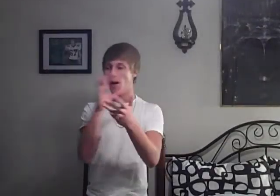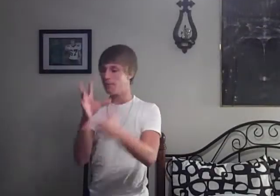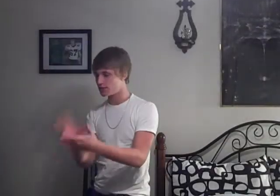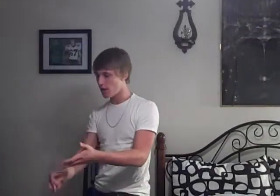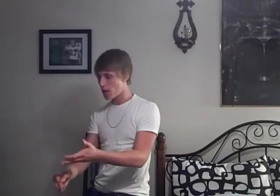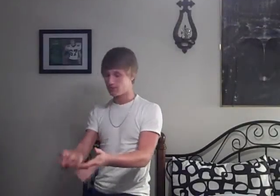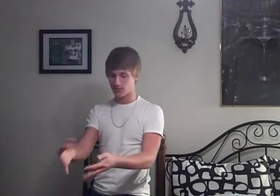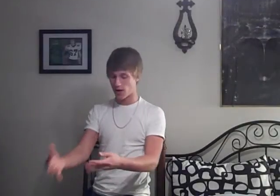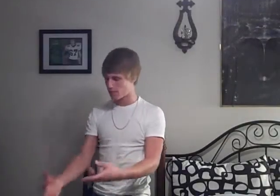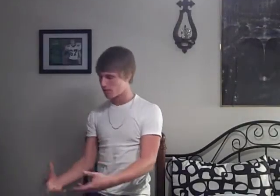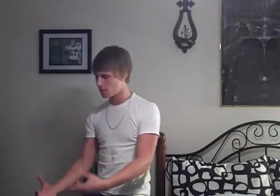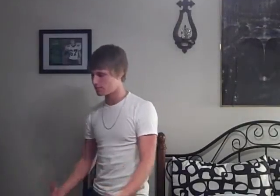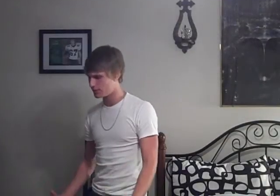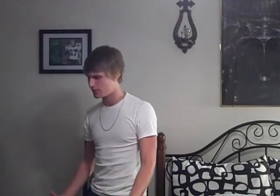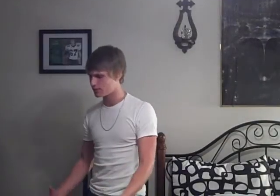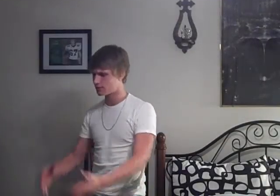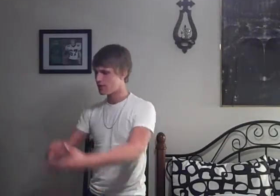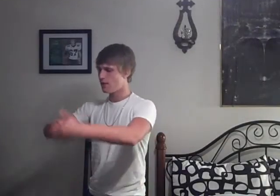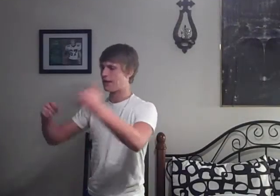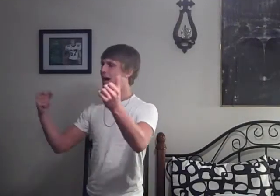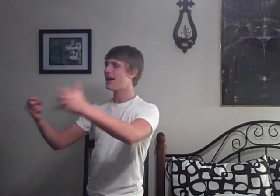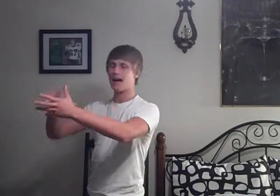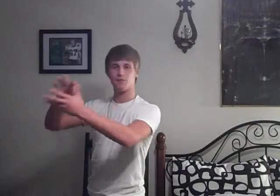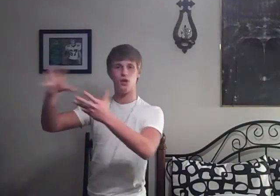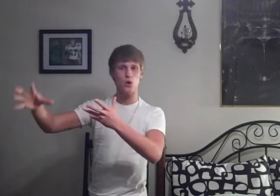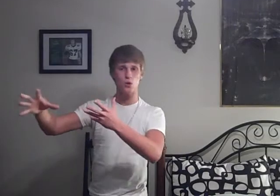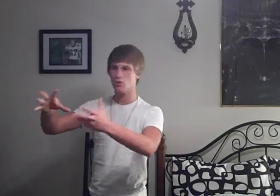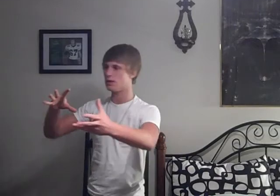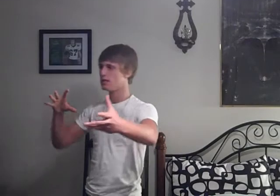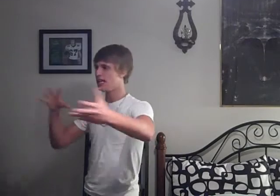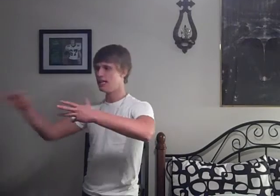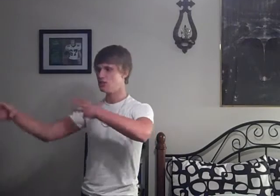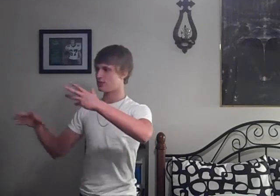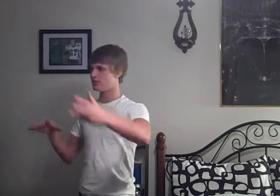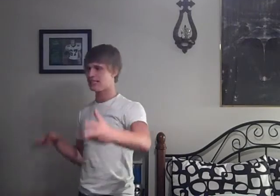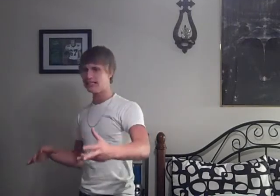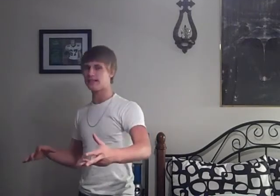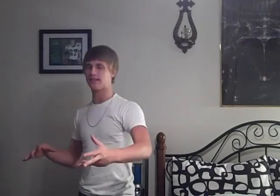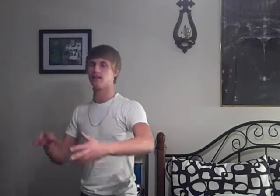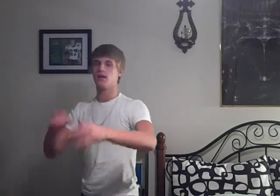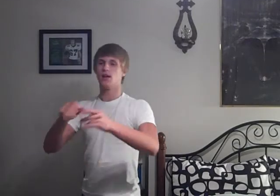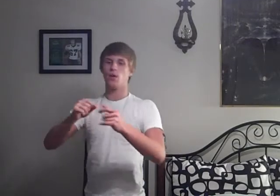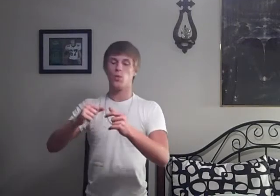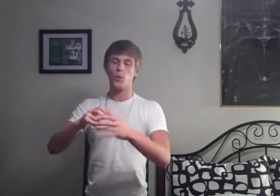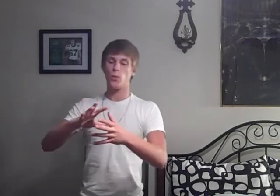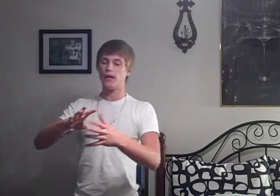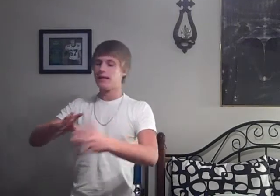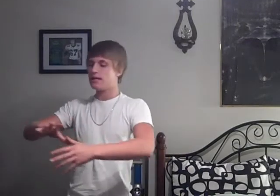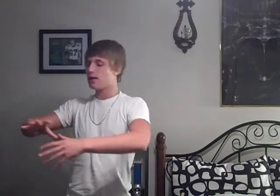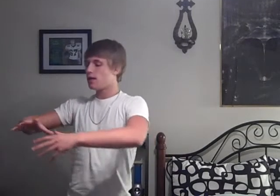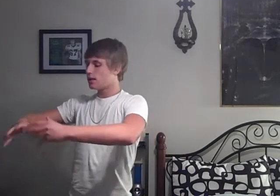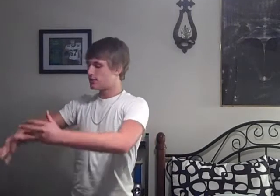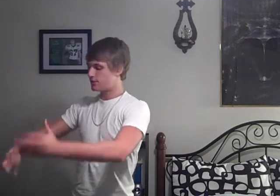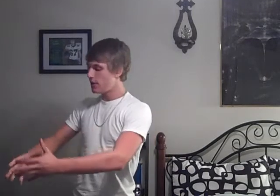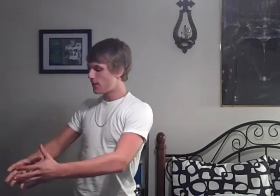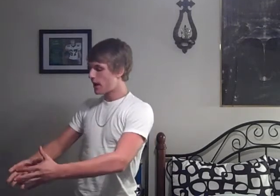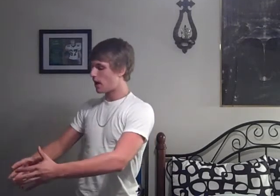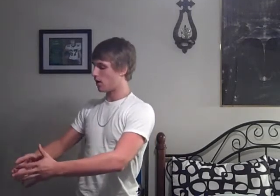hobbies and lobbies that Hobby Lobby sells That I have no interest in We sit there